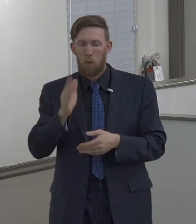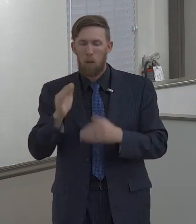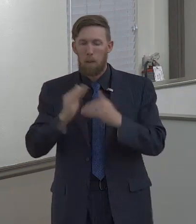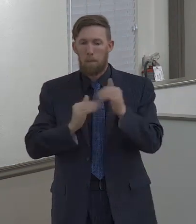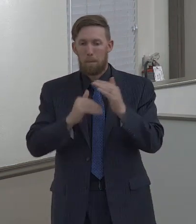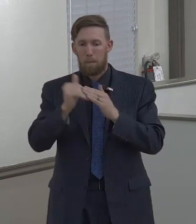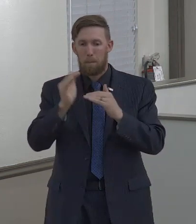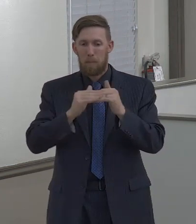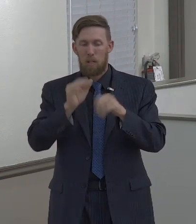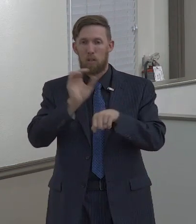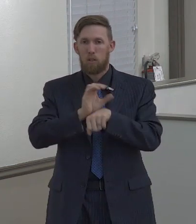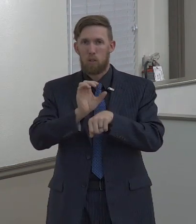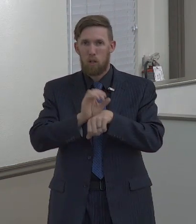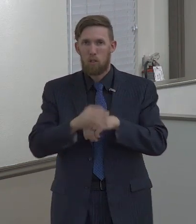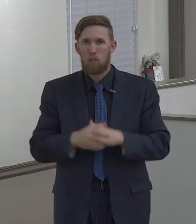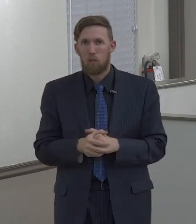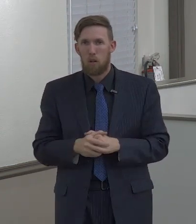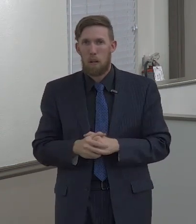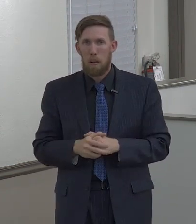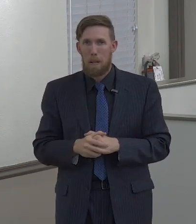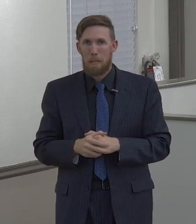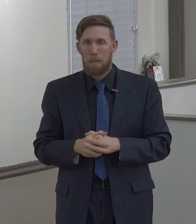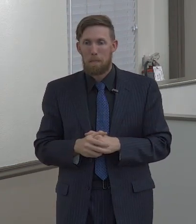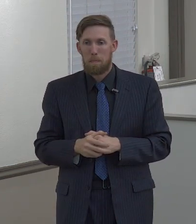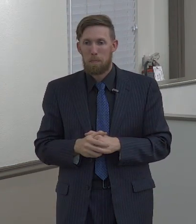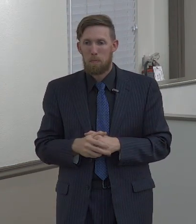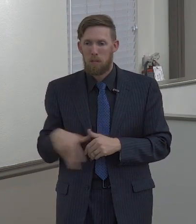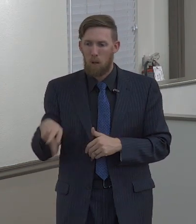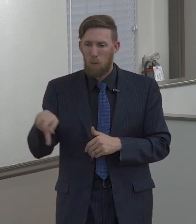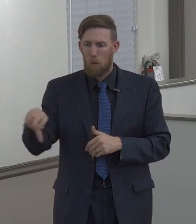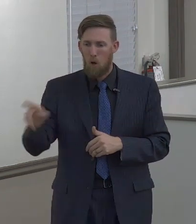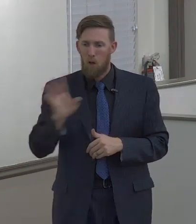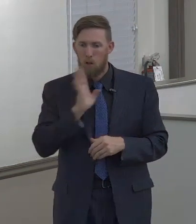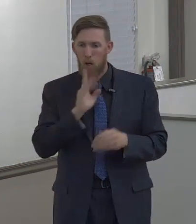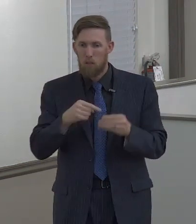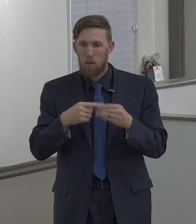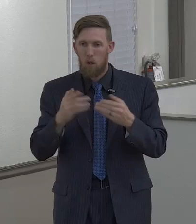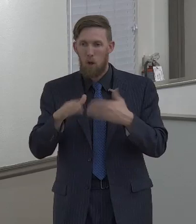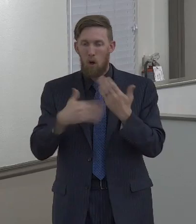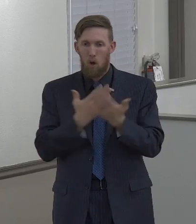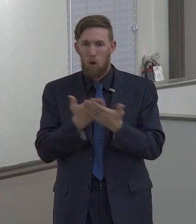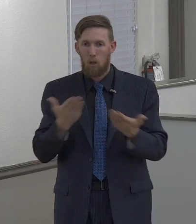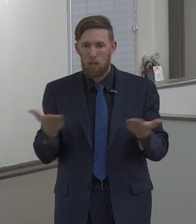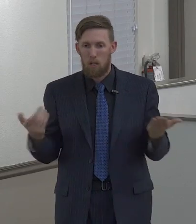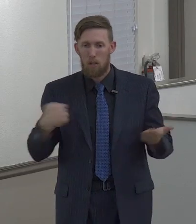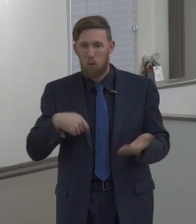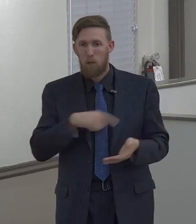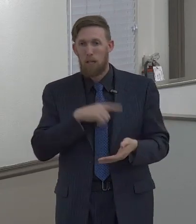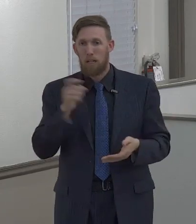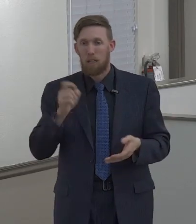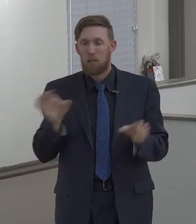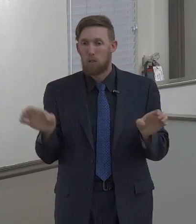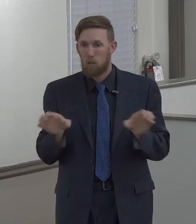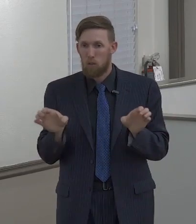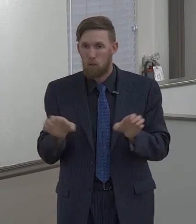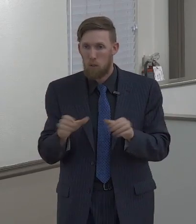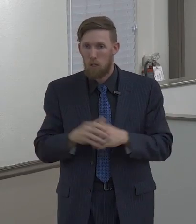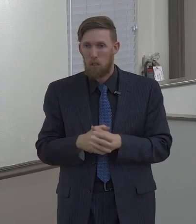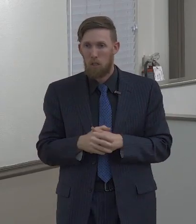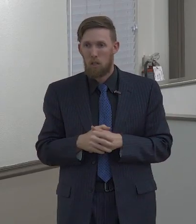that are going to build the church, some things that are going to help the people of the church. And so the apostle also lists here what we should put on.